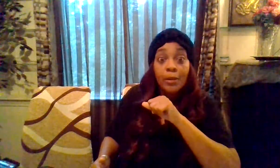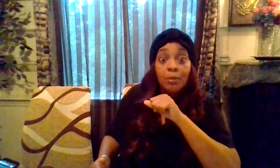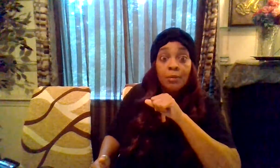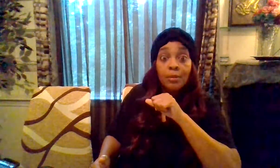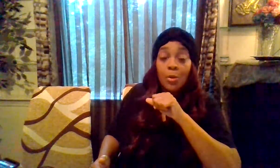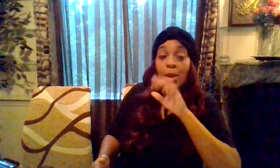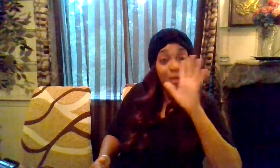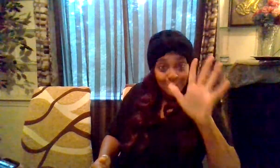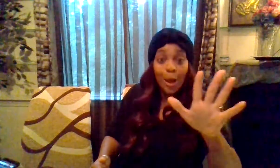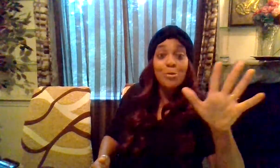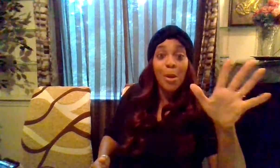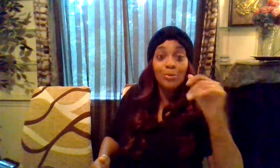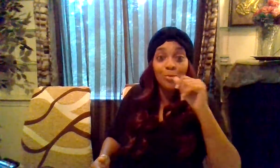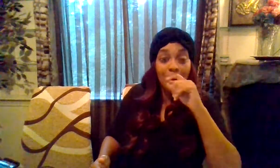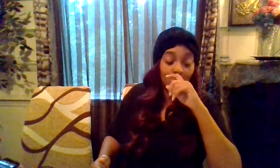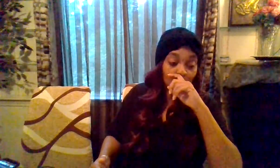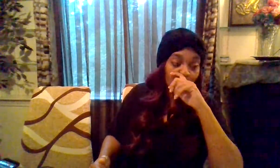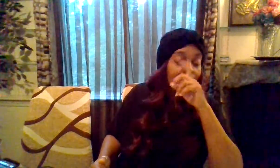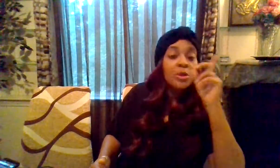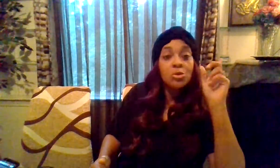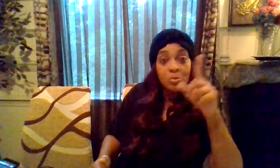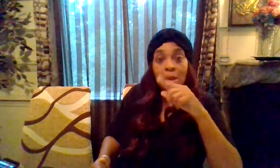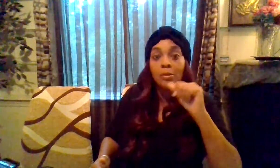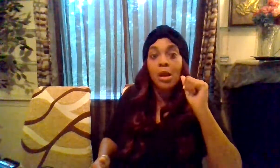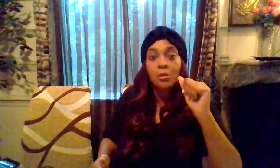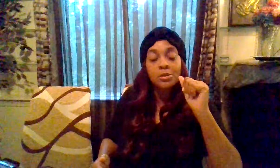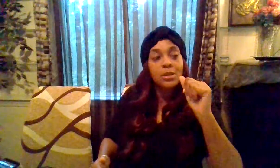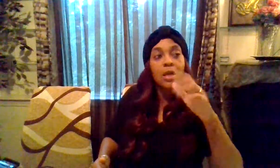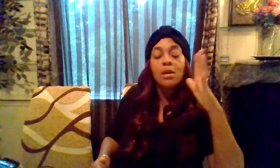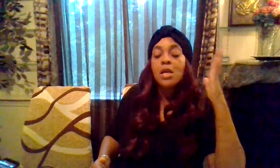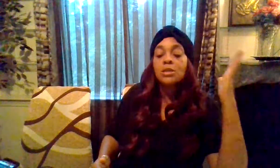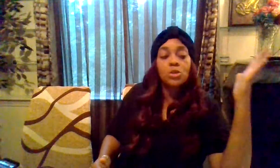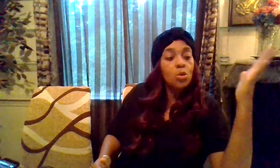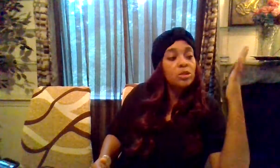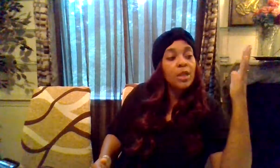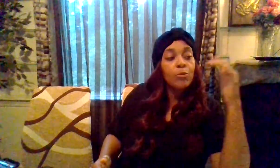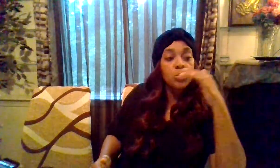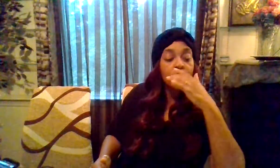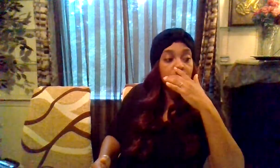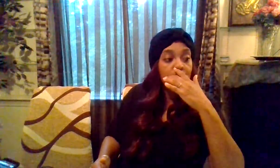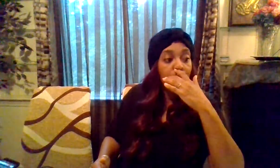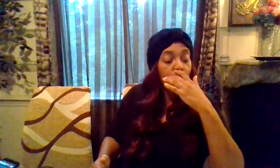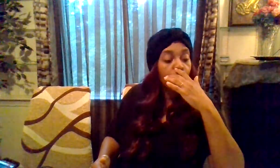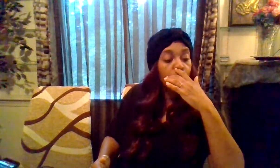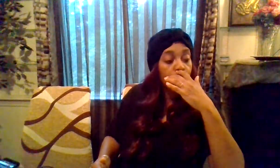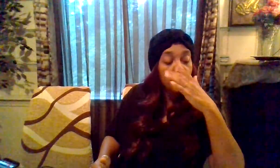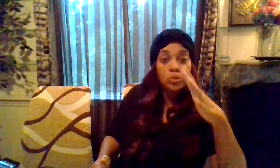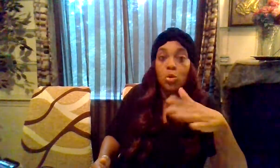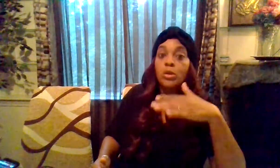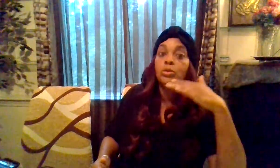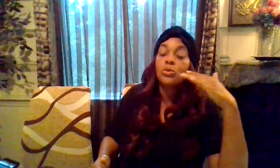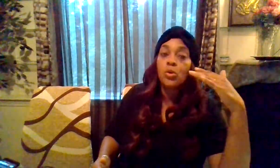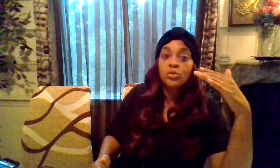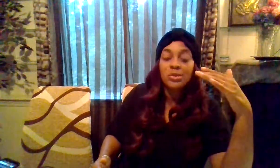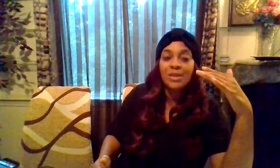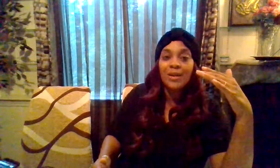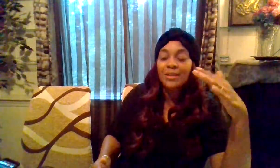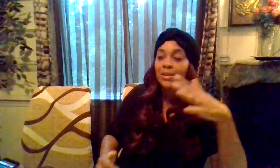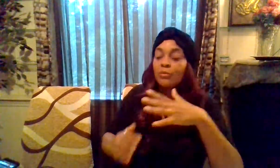hell okay that's how you have to be able to do it you'll be able to understand so it's like when you get to that point where you're really growing and you're going towards that next level